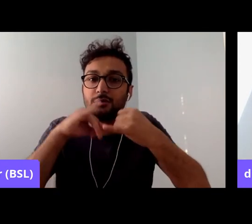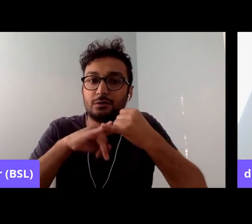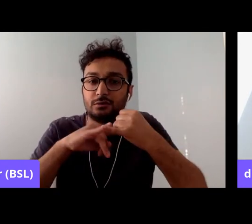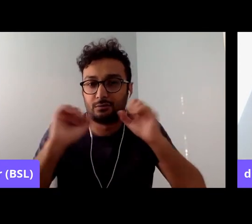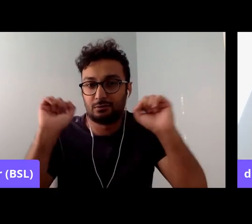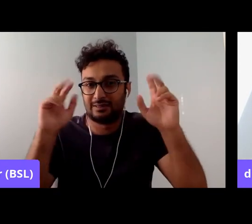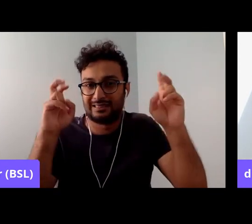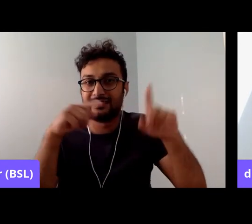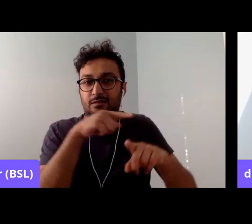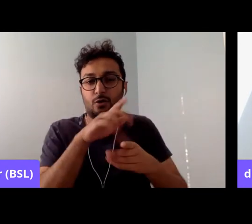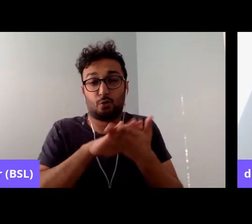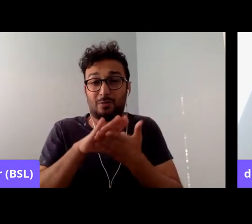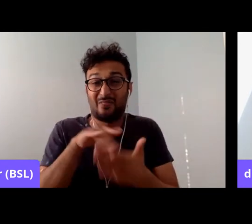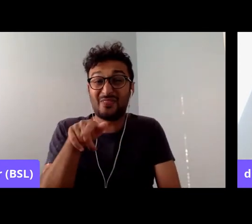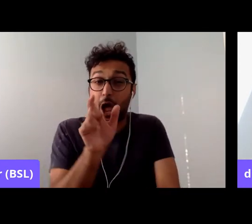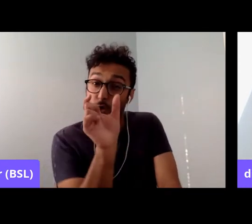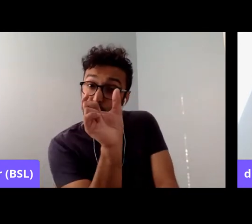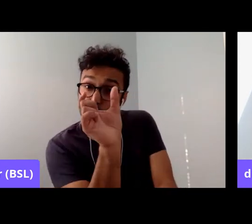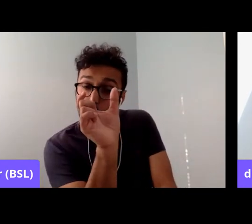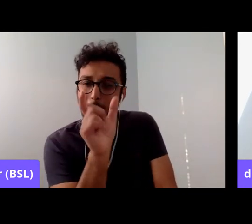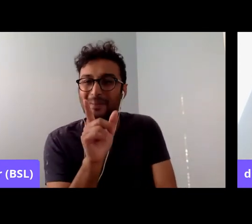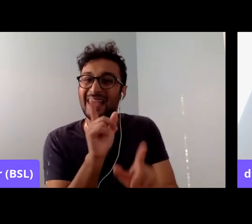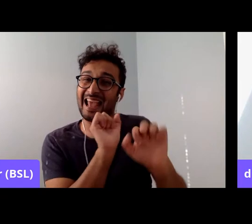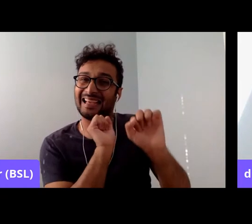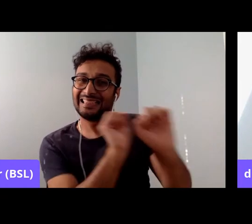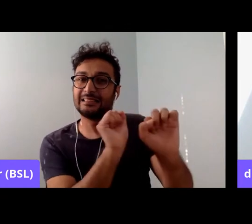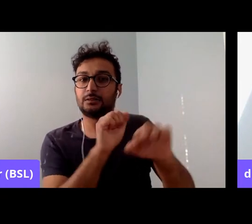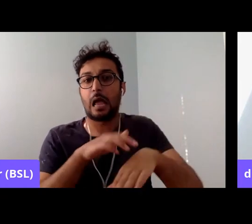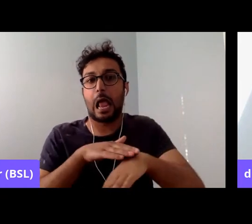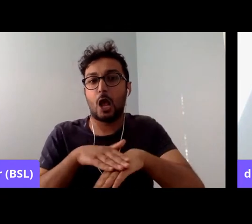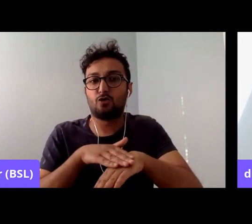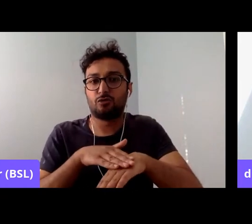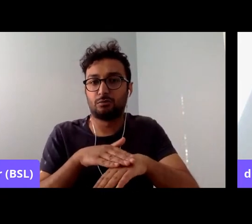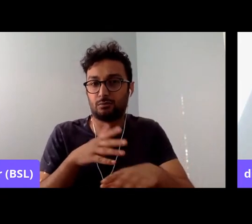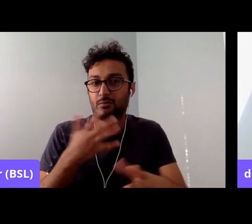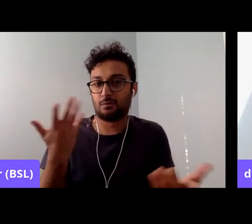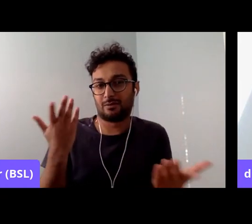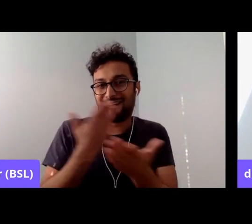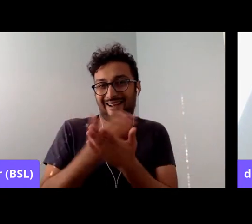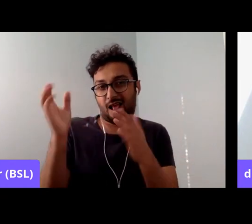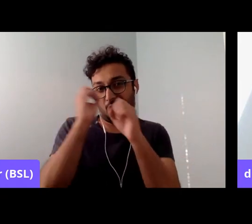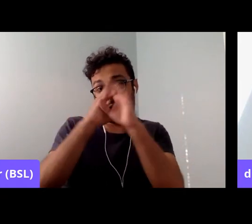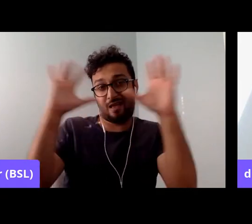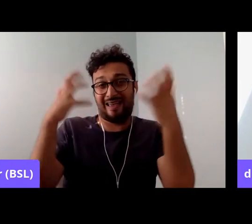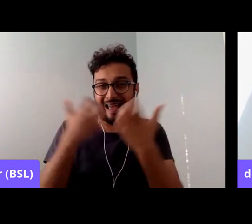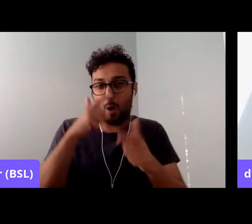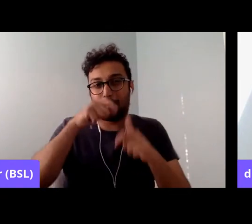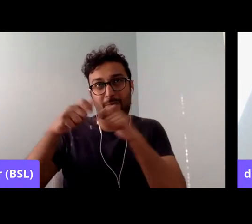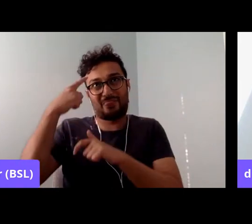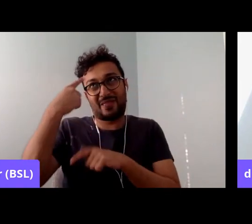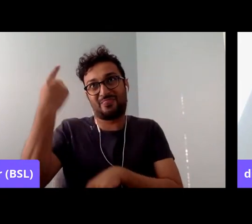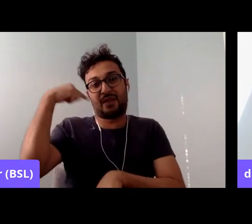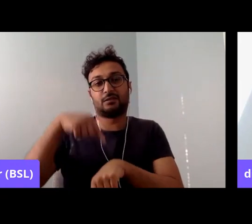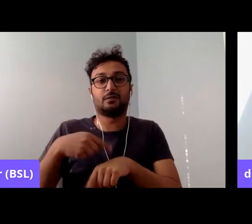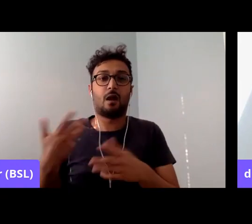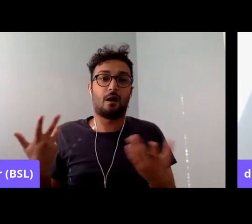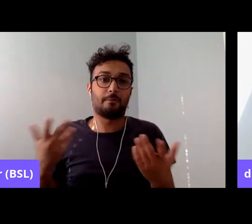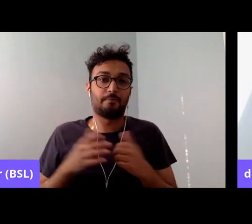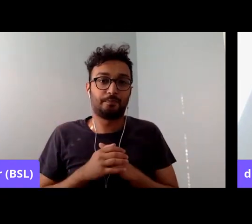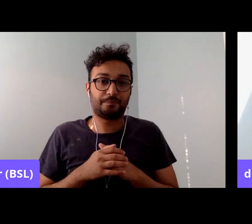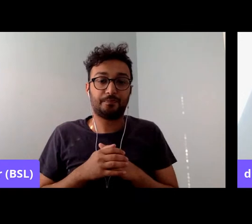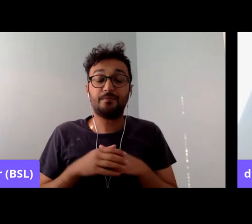was in the 80s. And sadly, after the war, there were some Labour